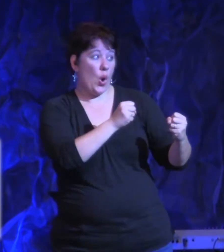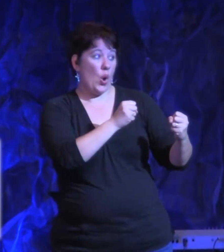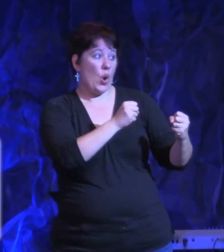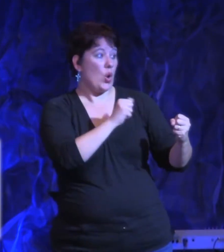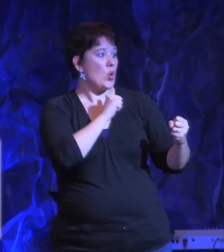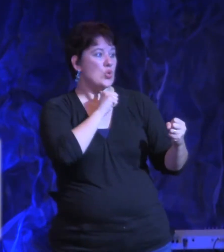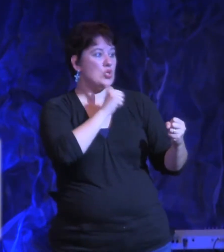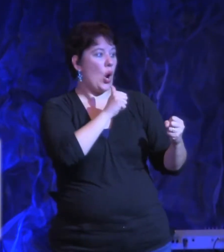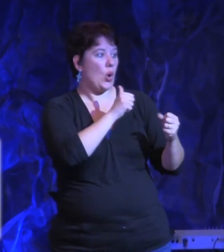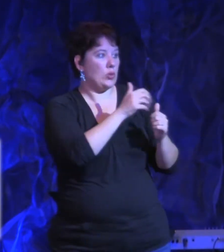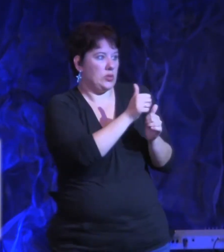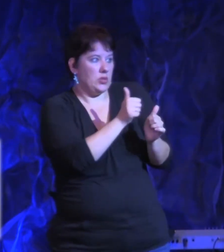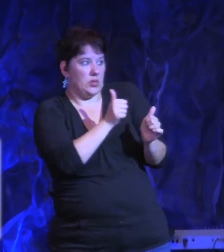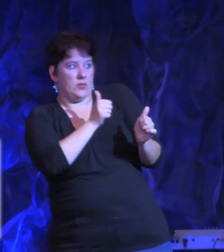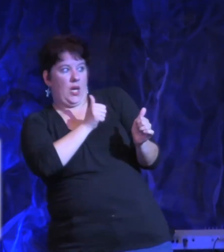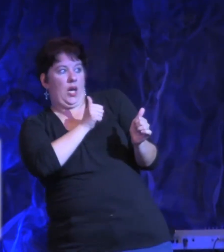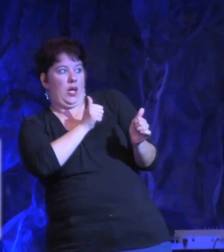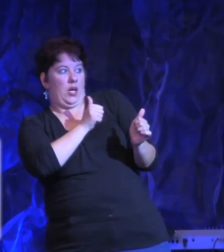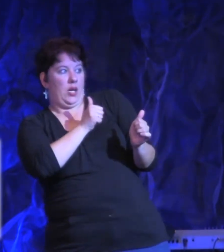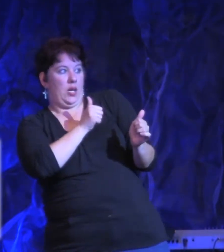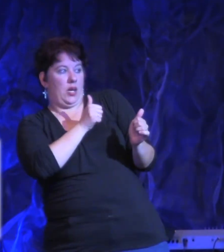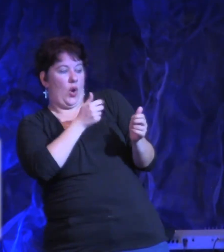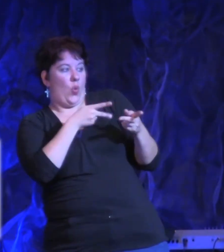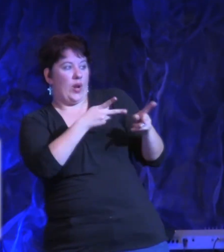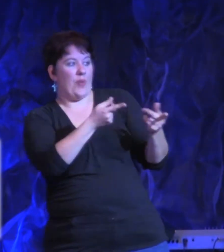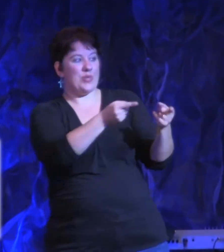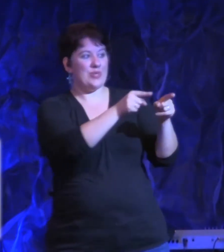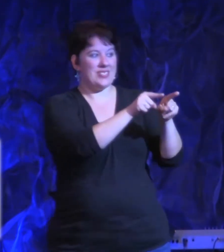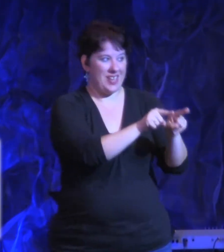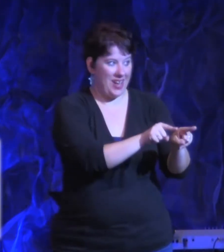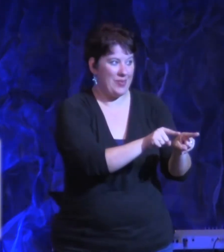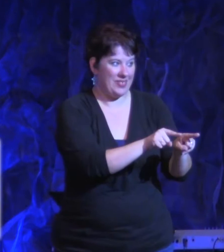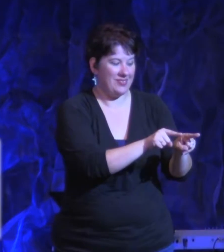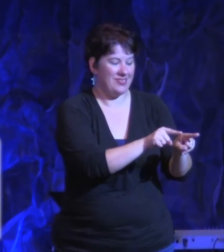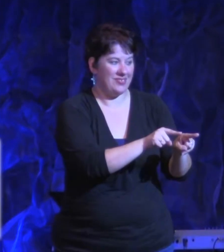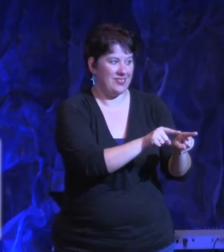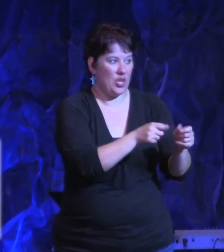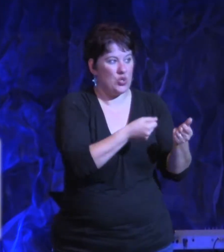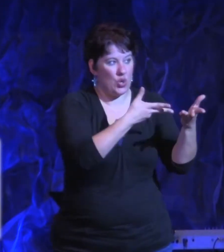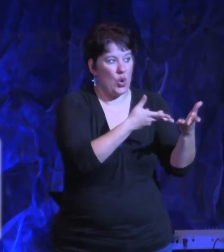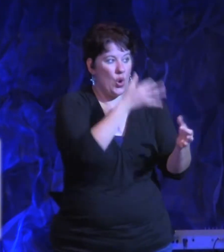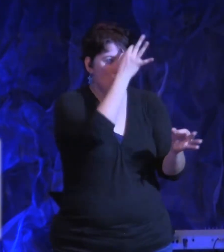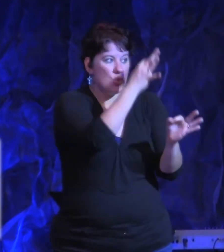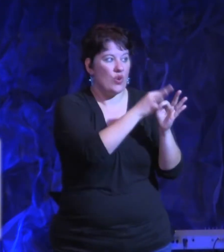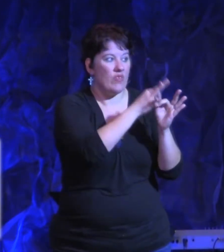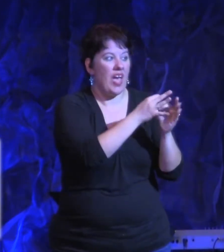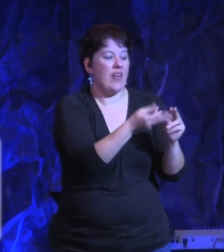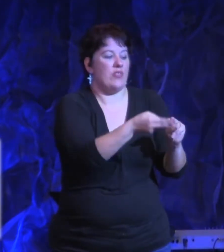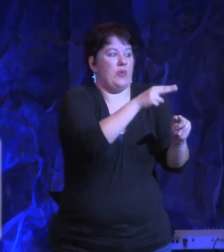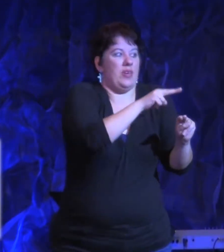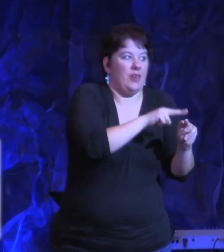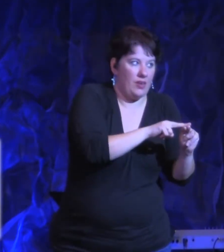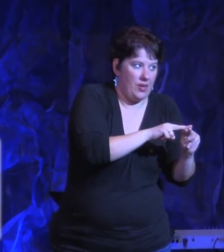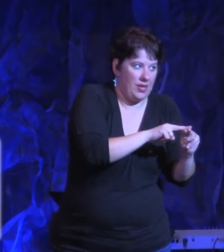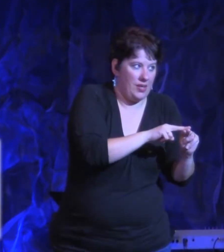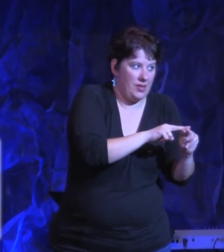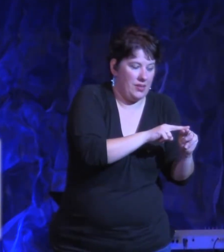where our faith may be tried. And therefore, through trial, be strengthened.